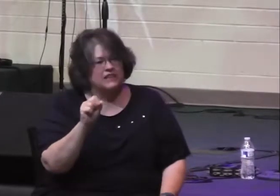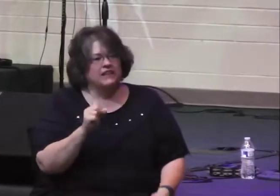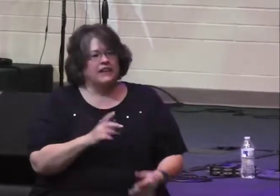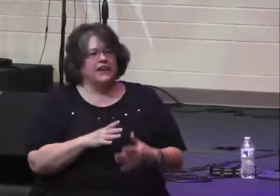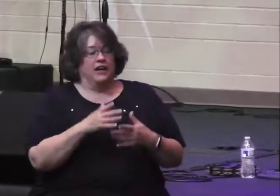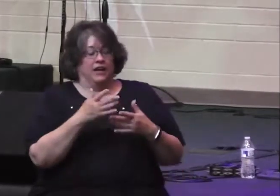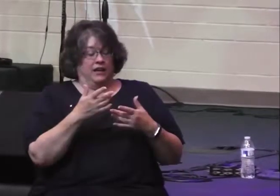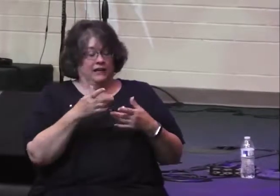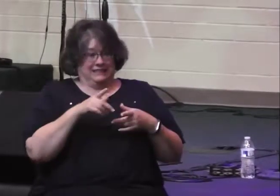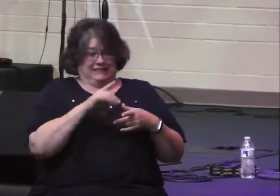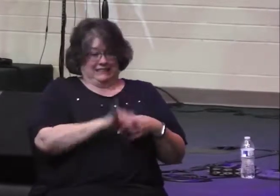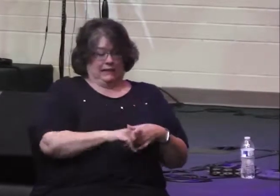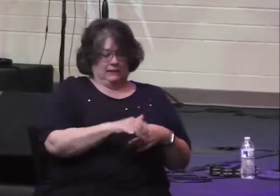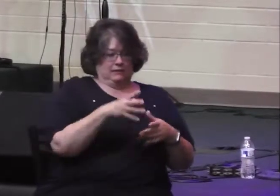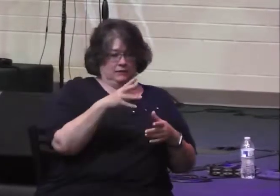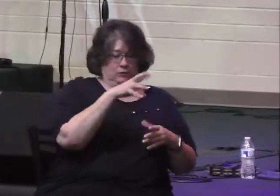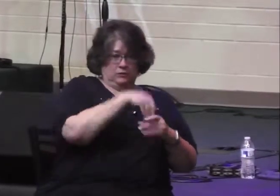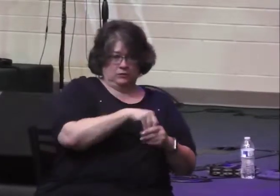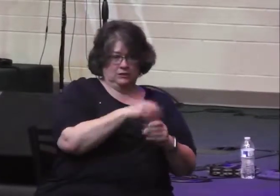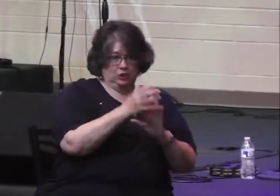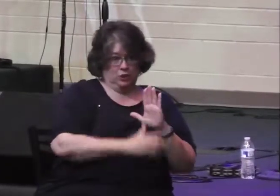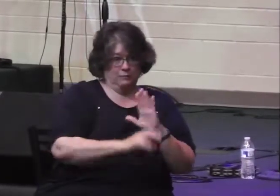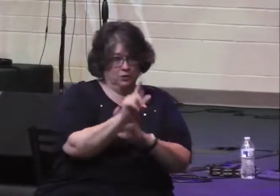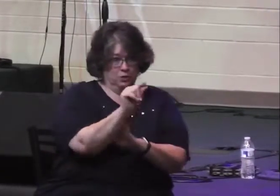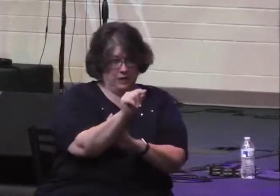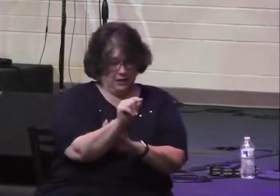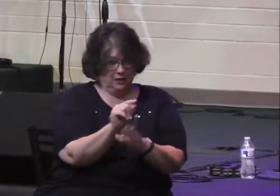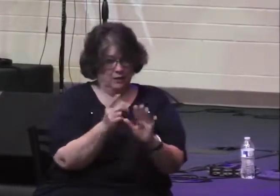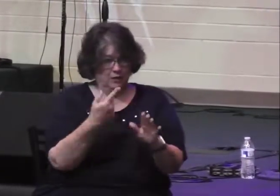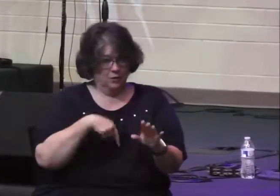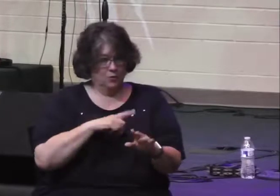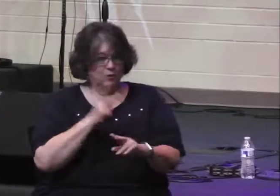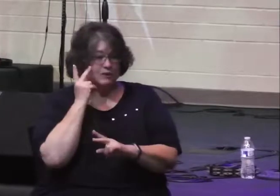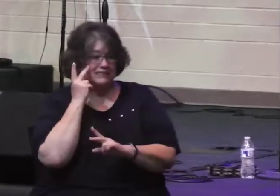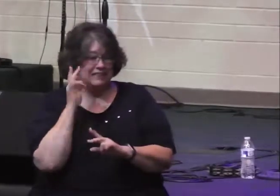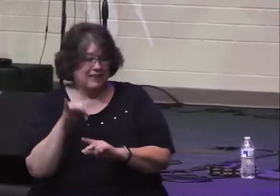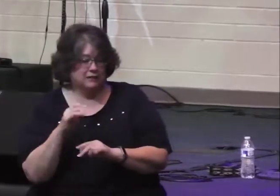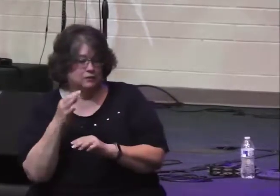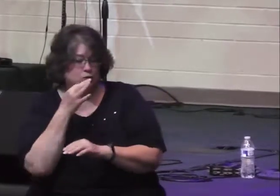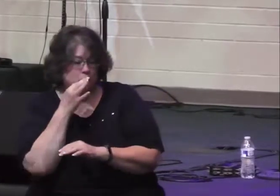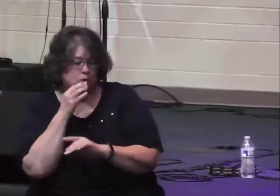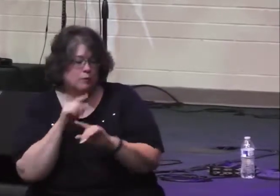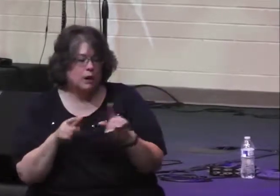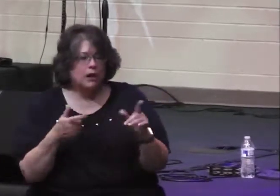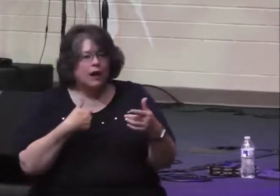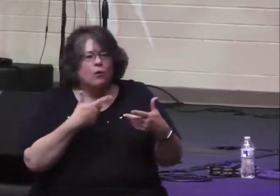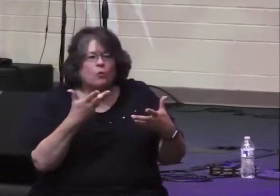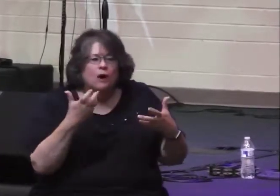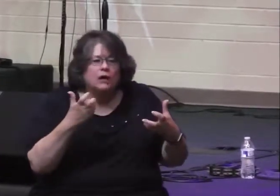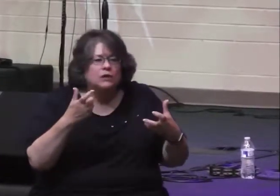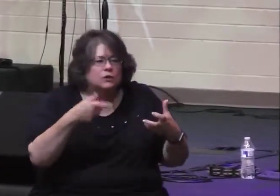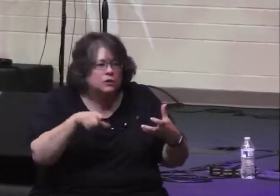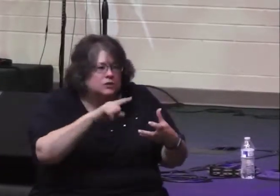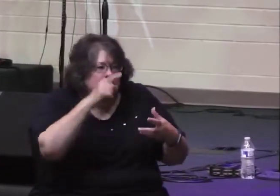and we will look at that in just a little bit. But I want you, first of all, just to see how important this